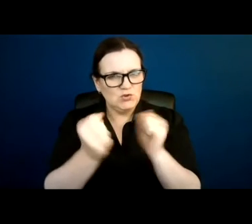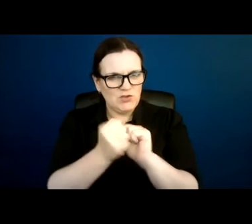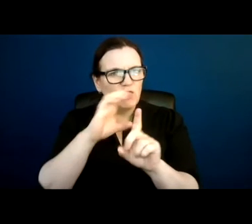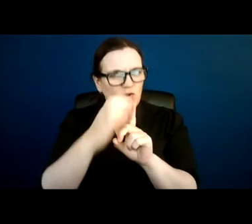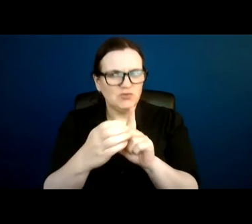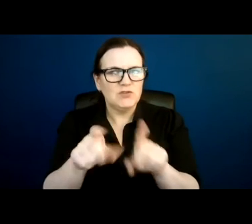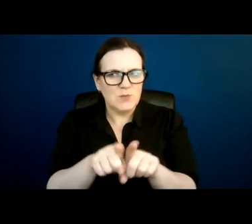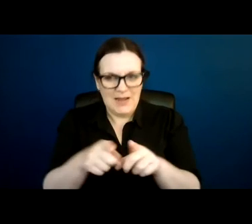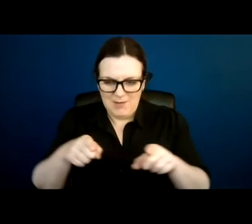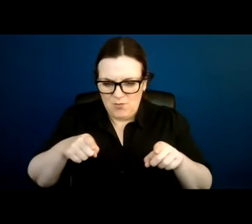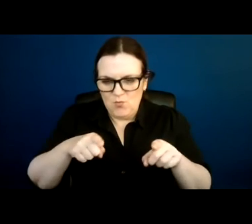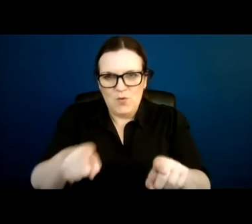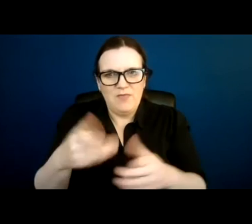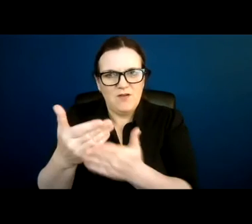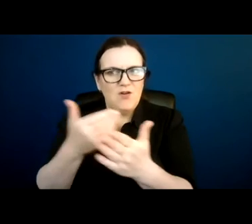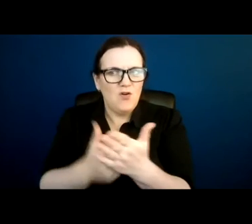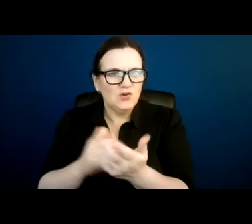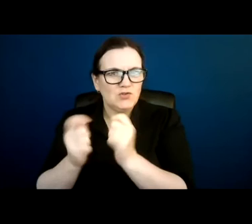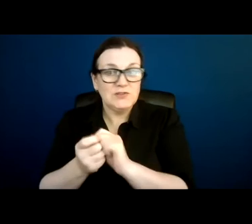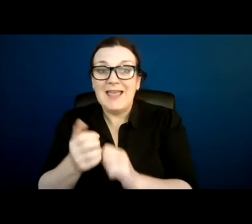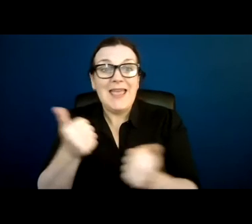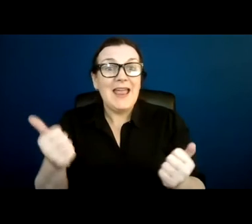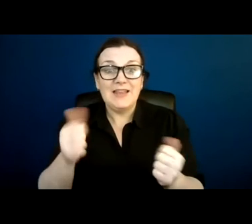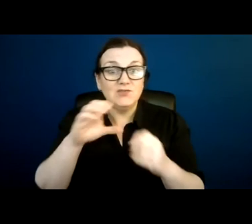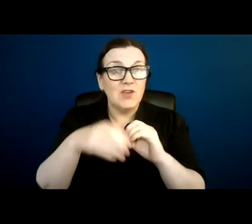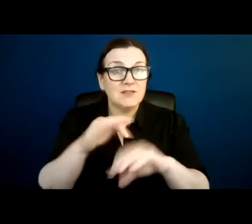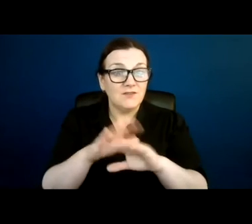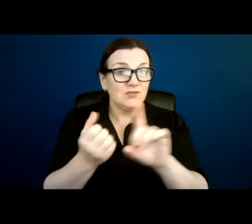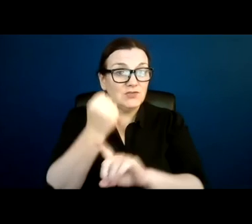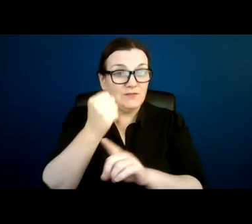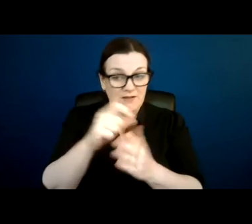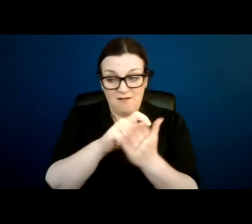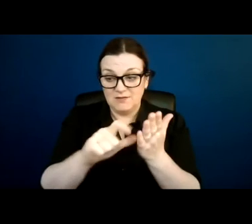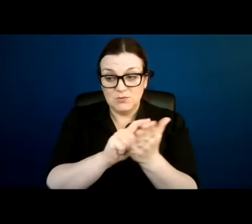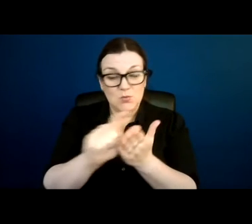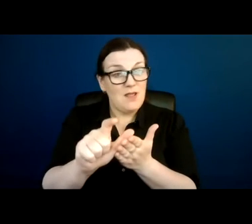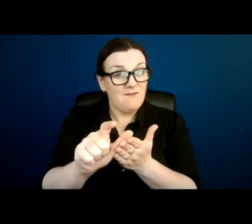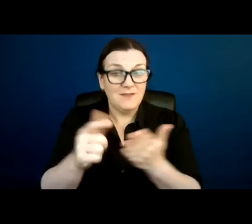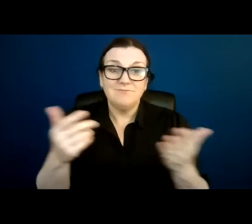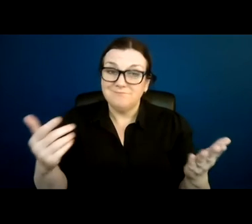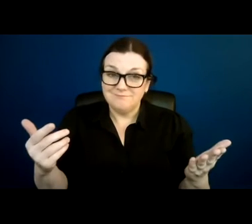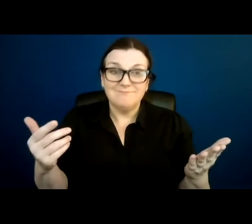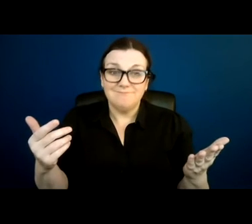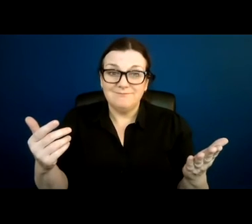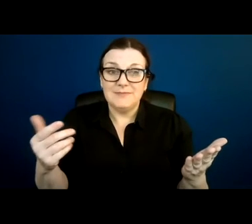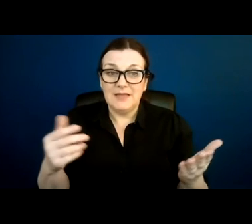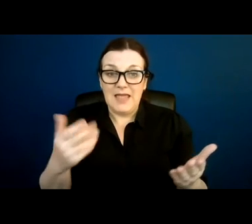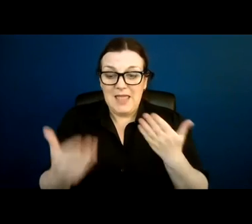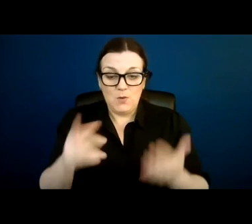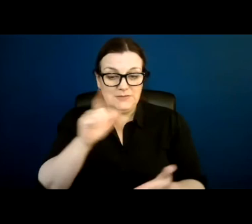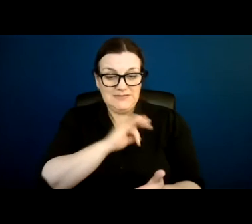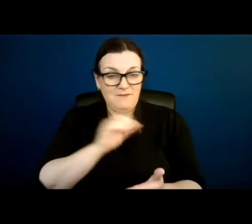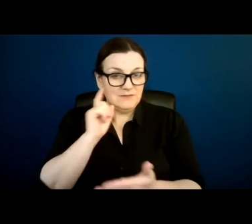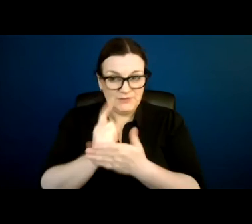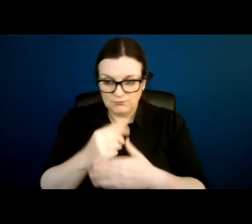if we were to have any chance of achieving the vision that Article 12 has for enabling people to self-determine and to have their